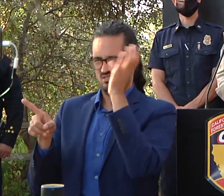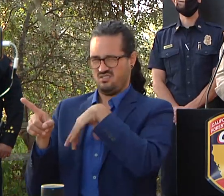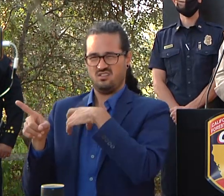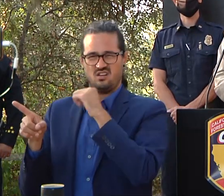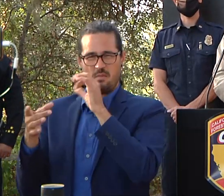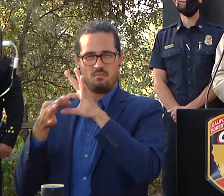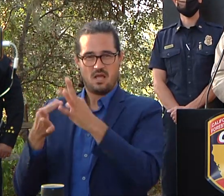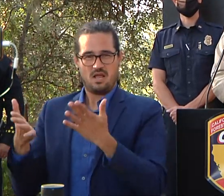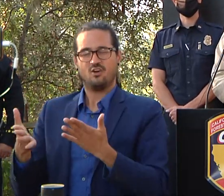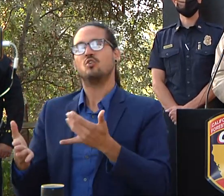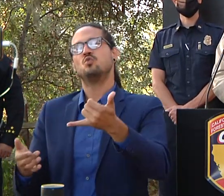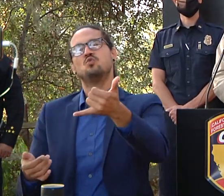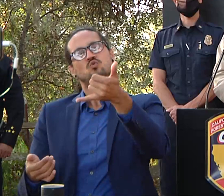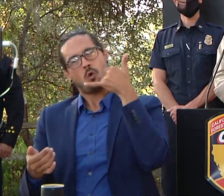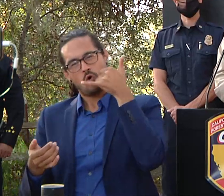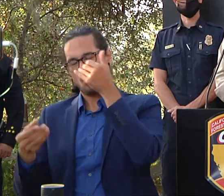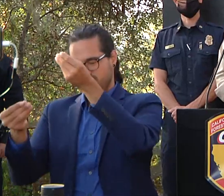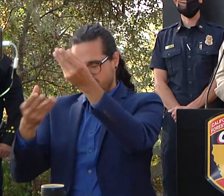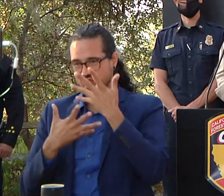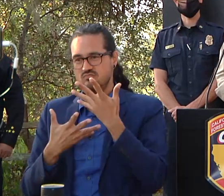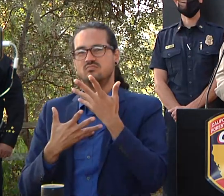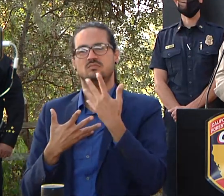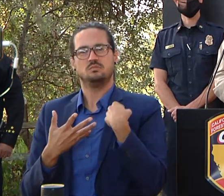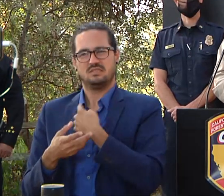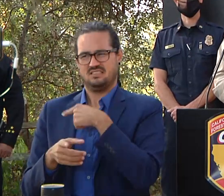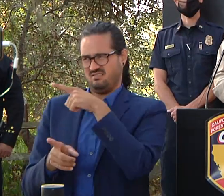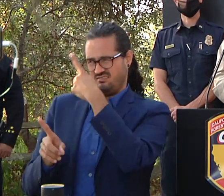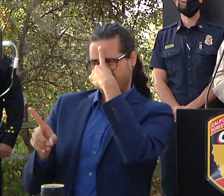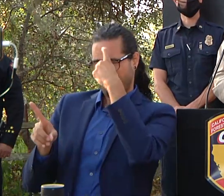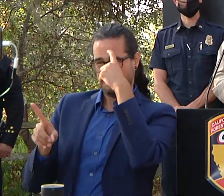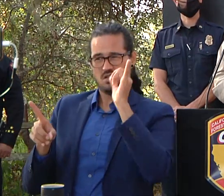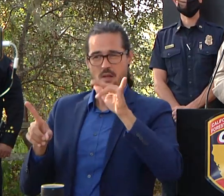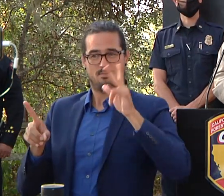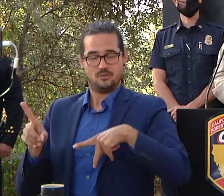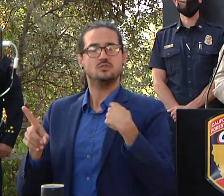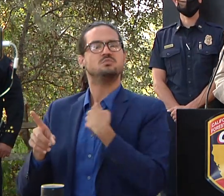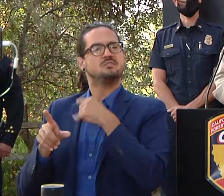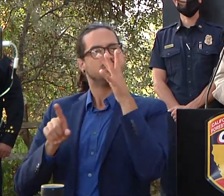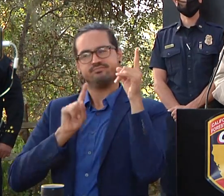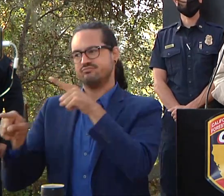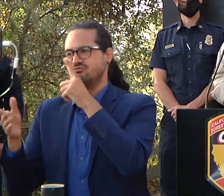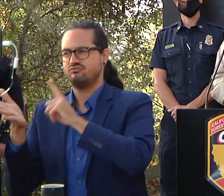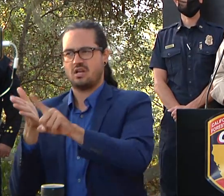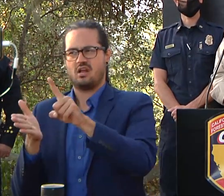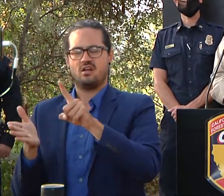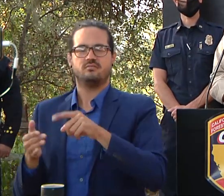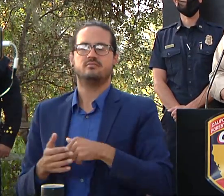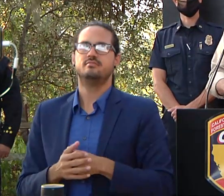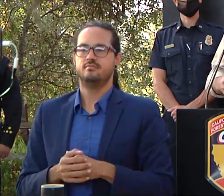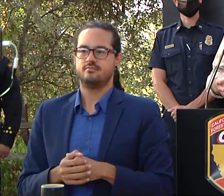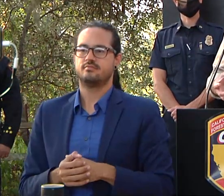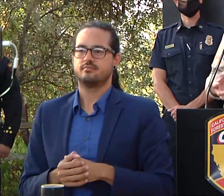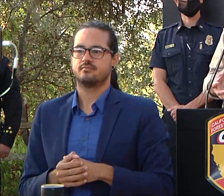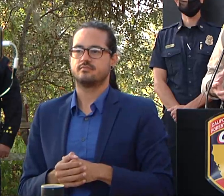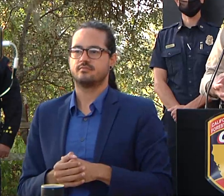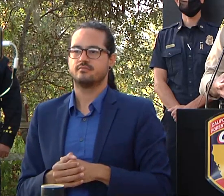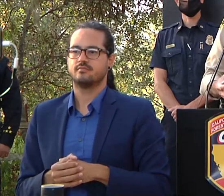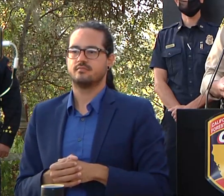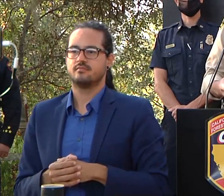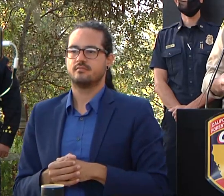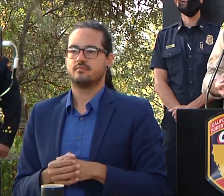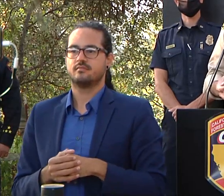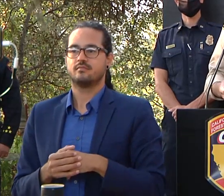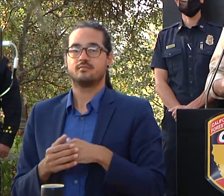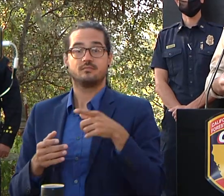and let us check it out um and then again you know just because you're going back to an area doesn't necessarily